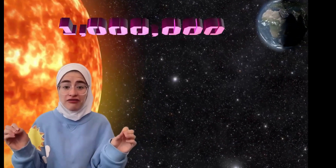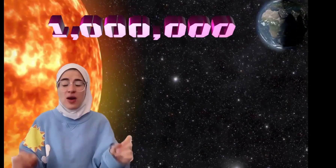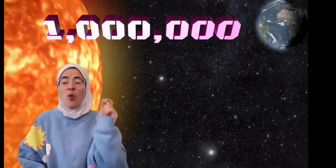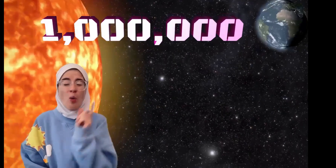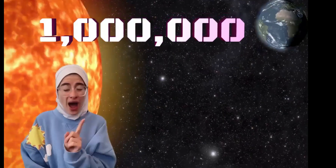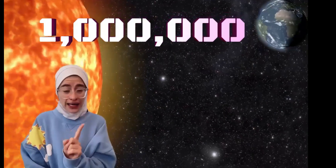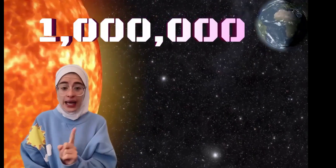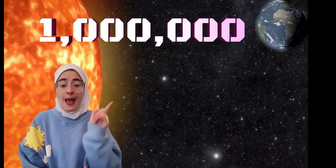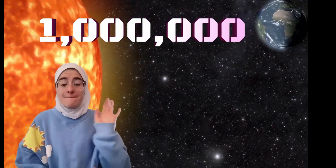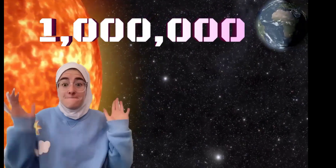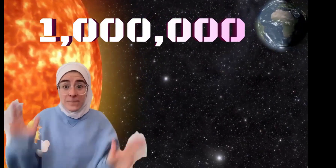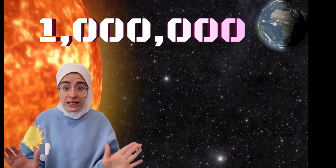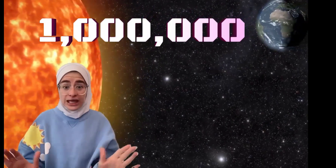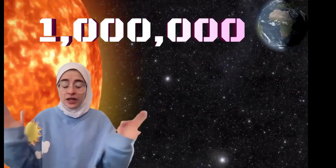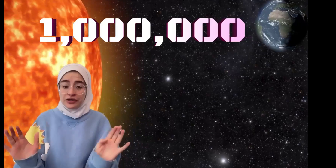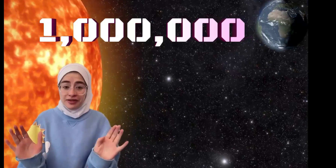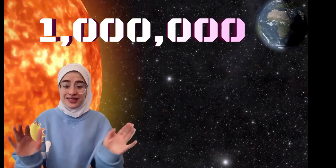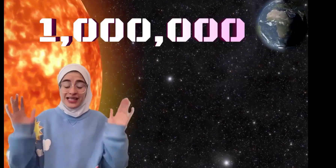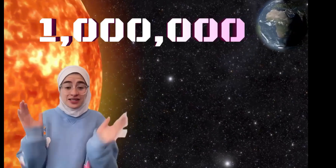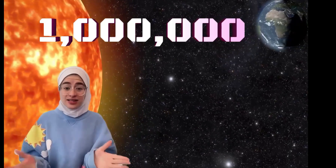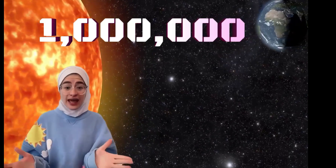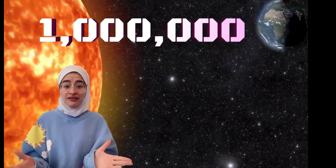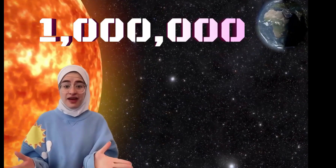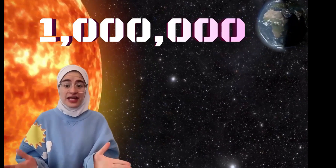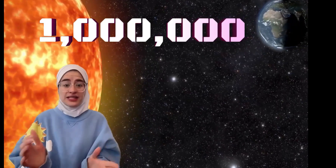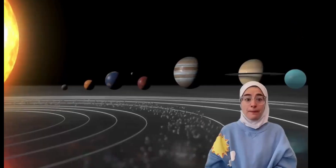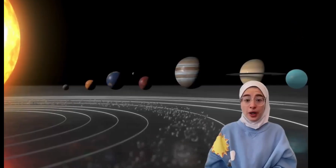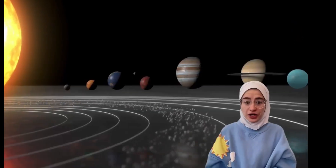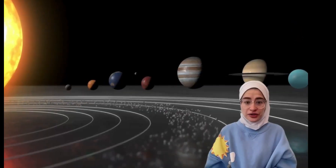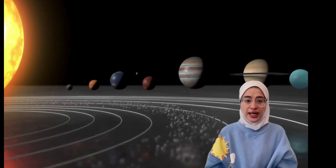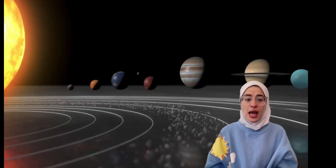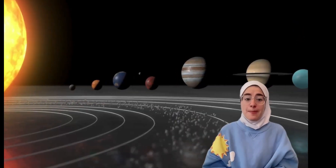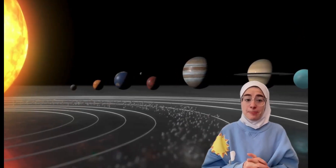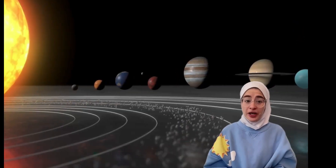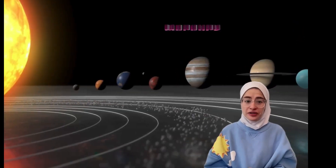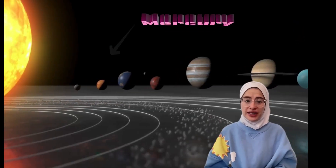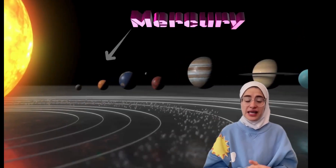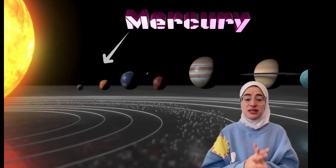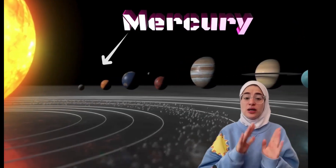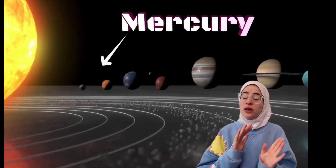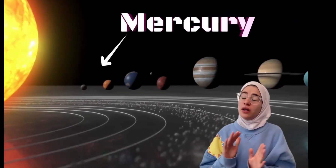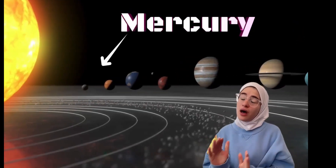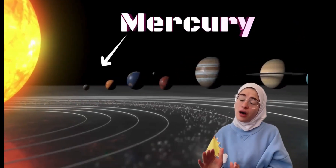fit one million Earths inside of it. Mercury. Mercury. Mercury is the closest